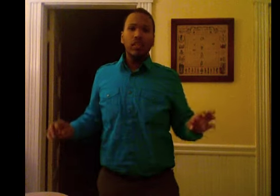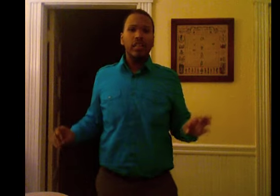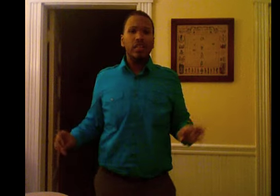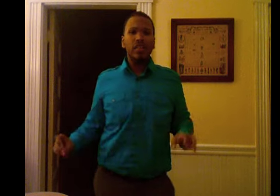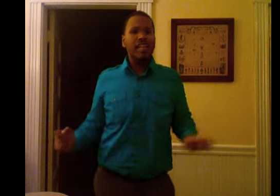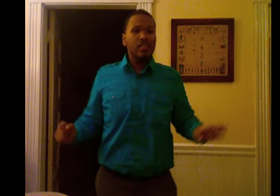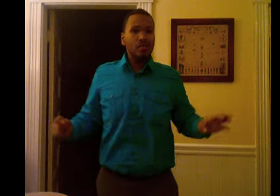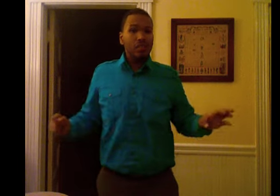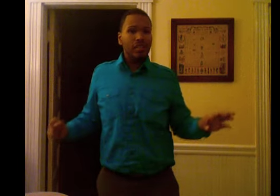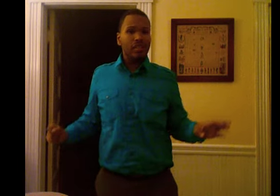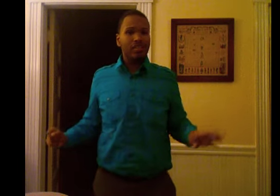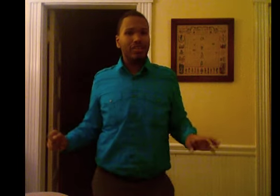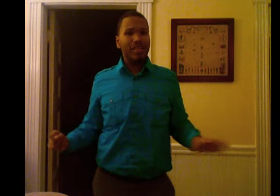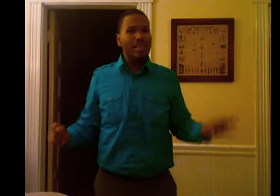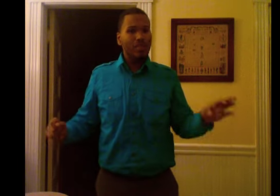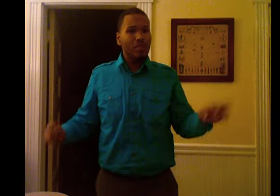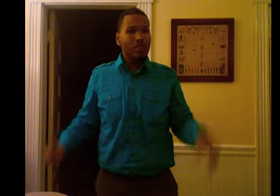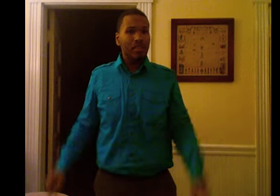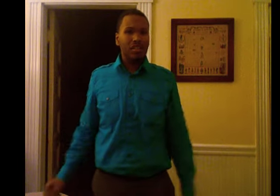will, yes it will, yes it will.